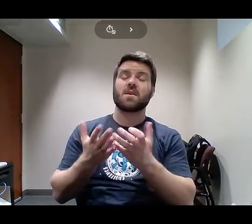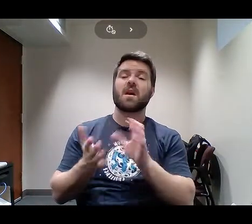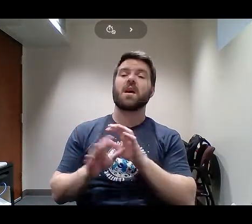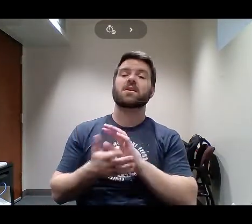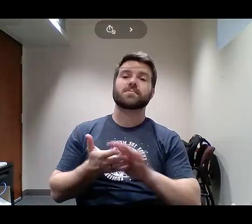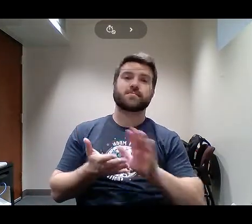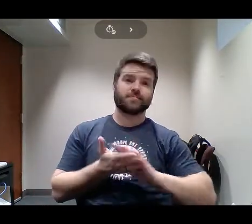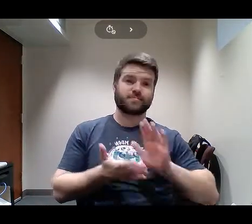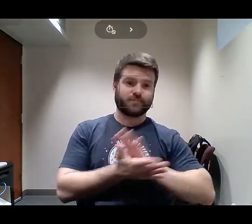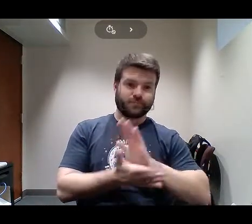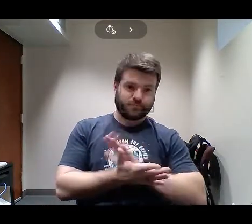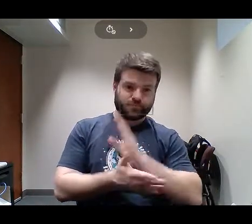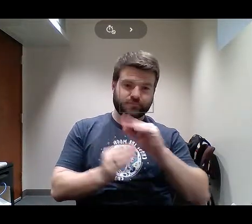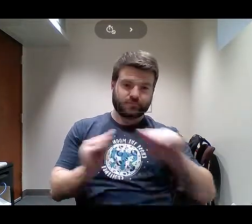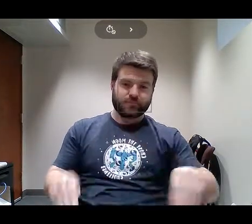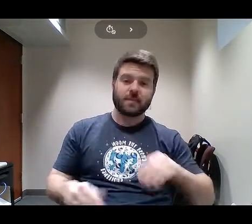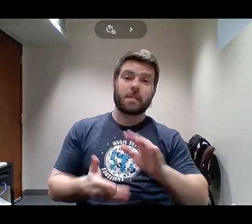paper, and I got the degree.